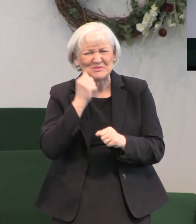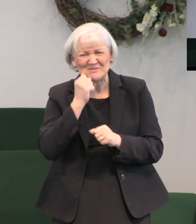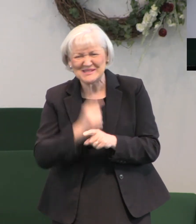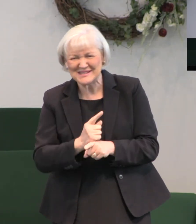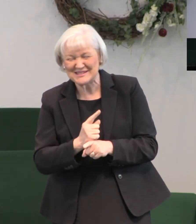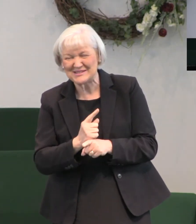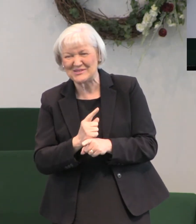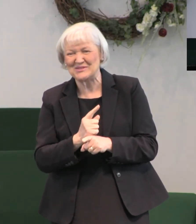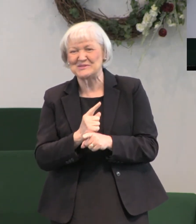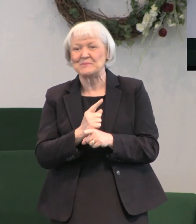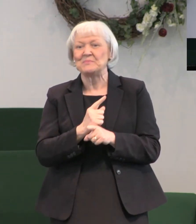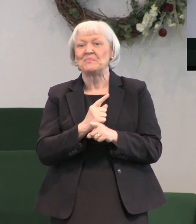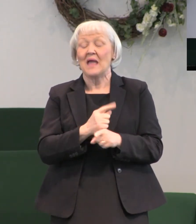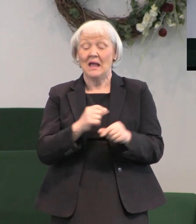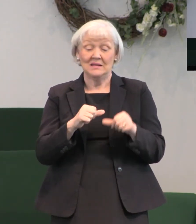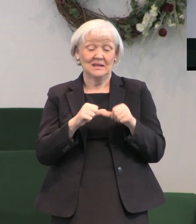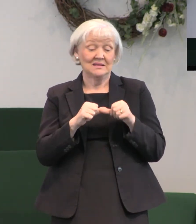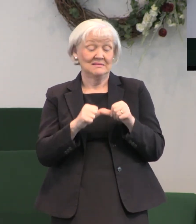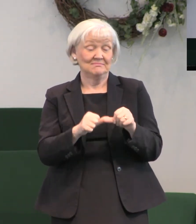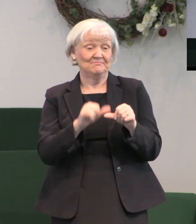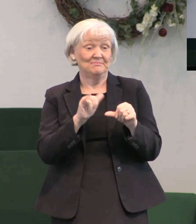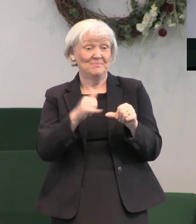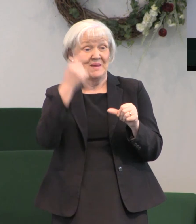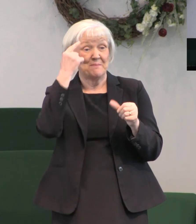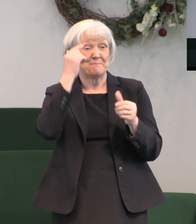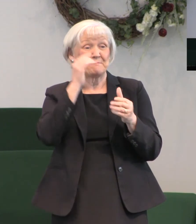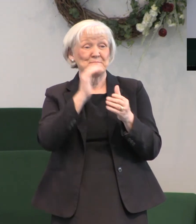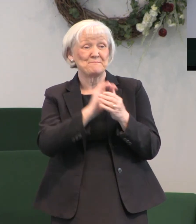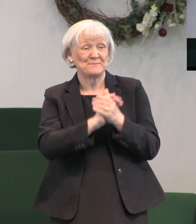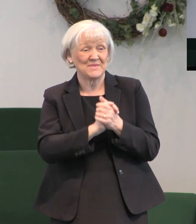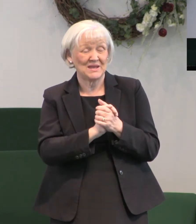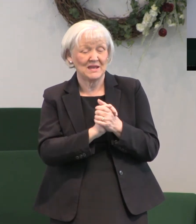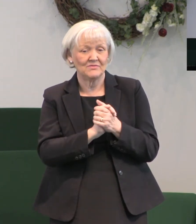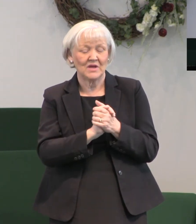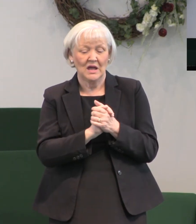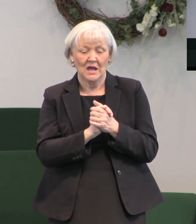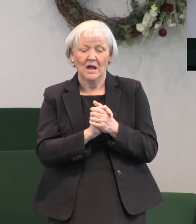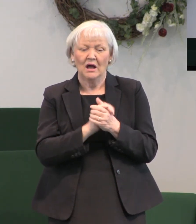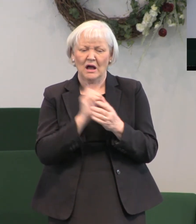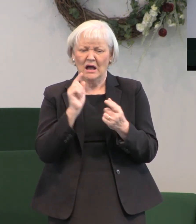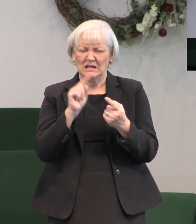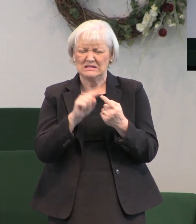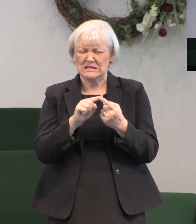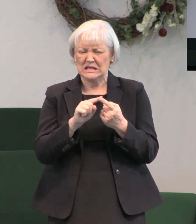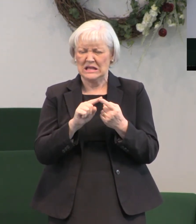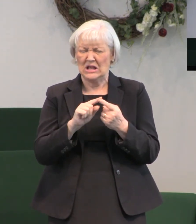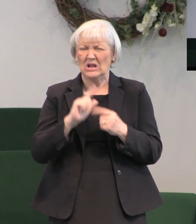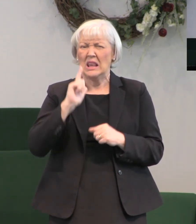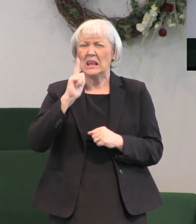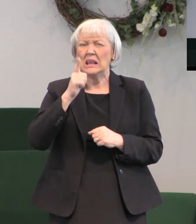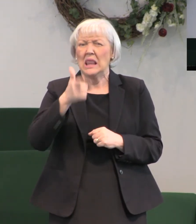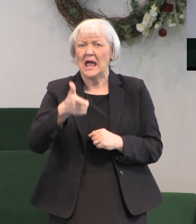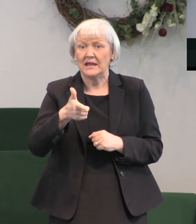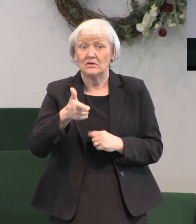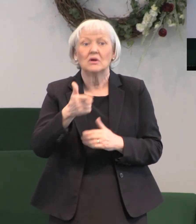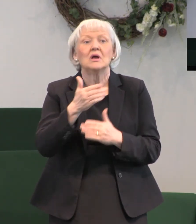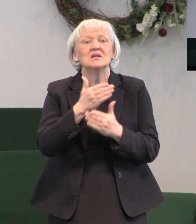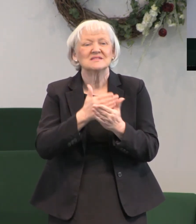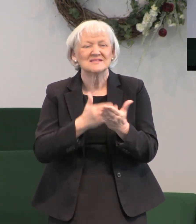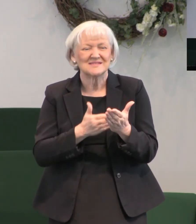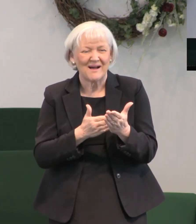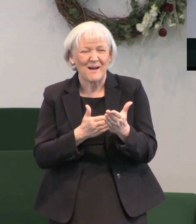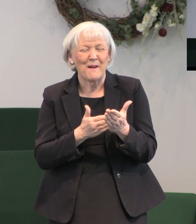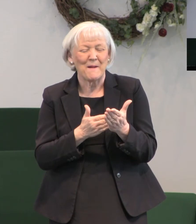And they continued that belief until later on when they, at least some of them,